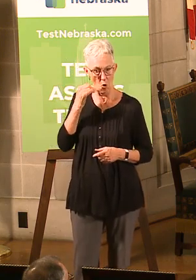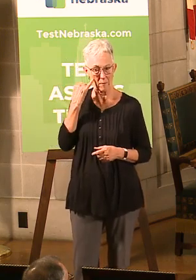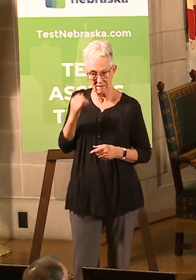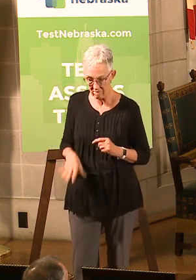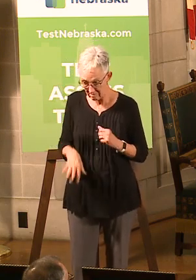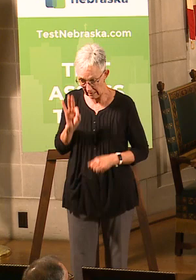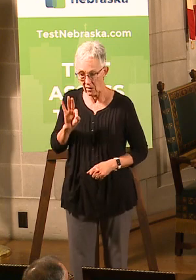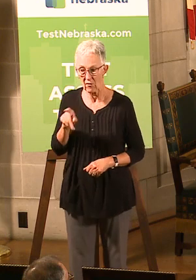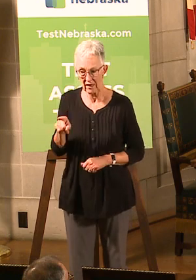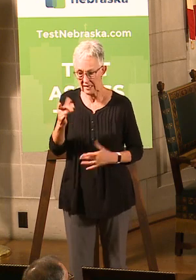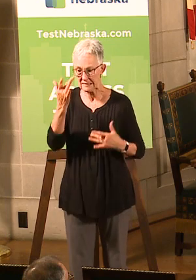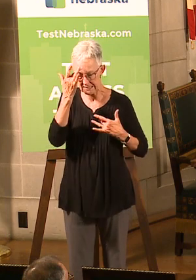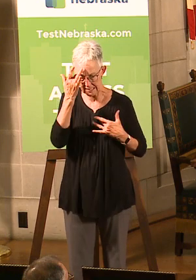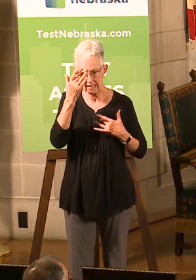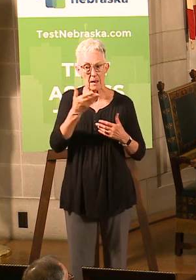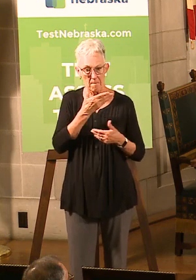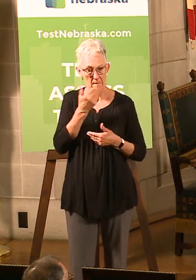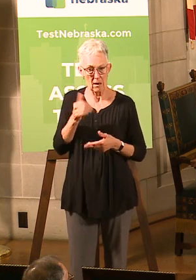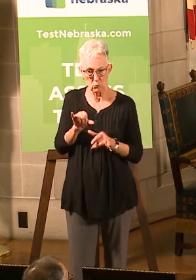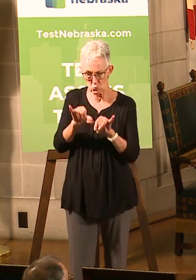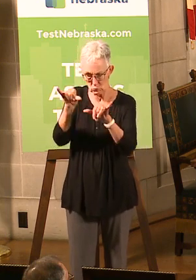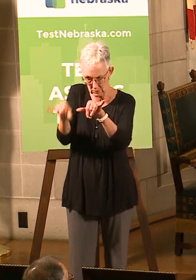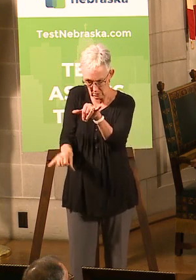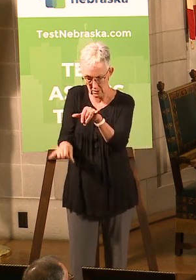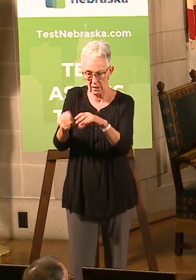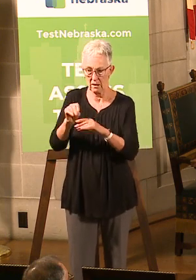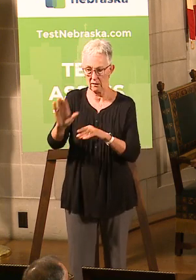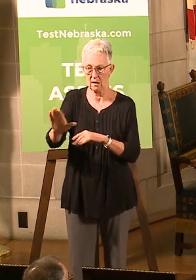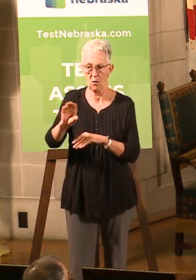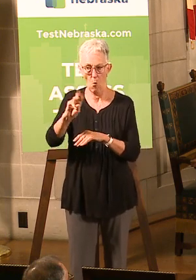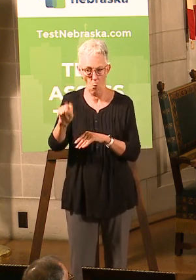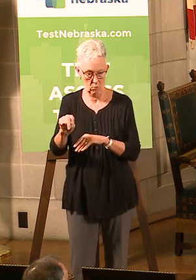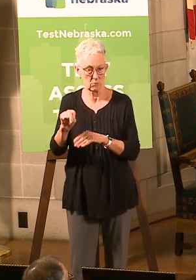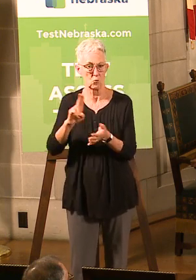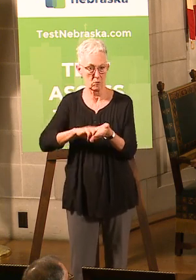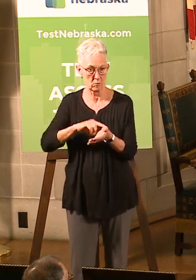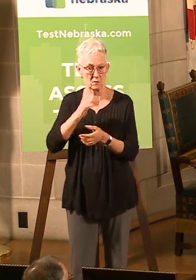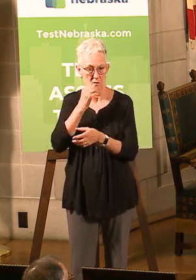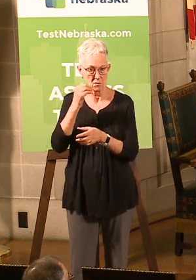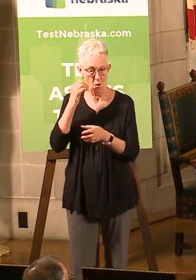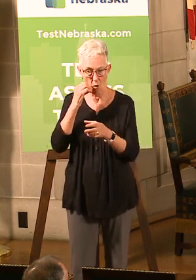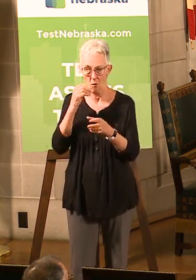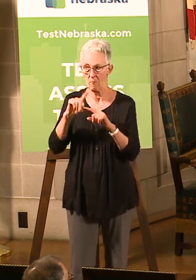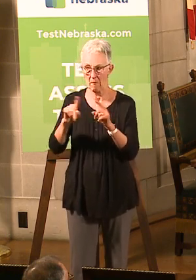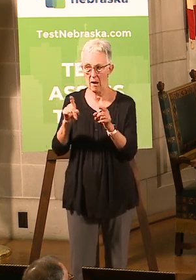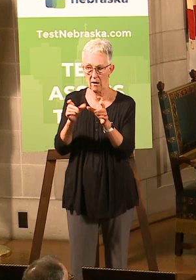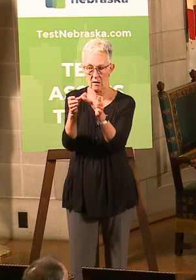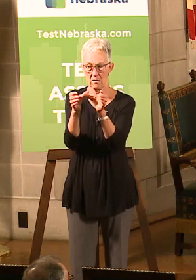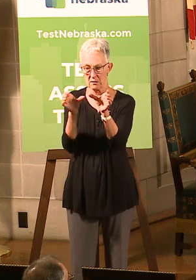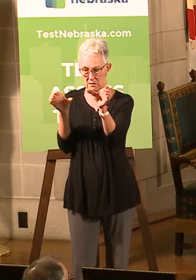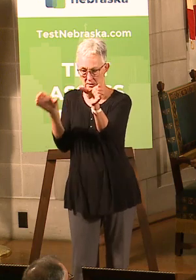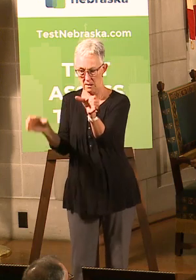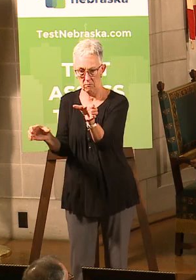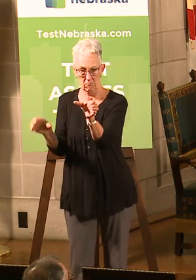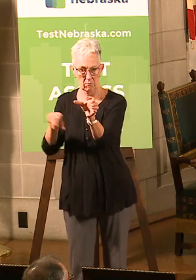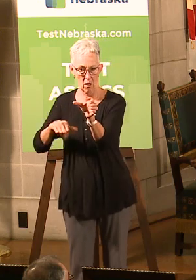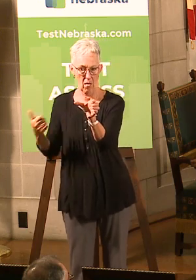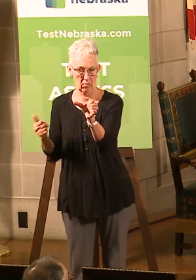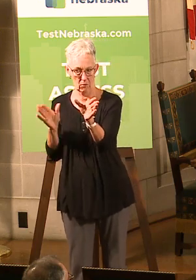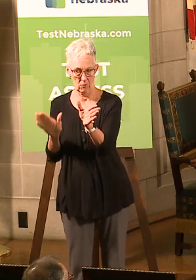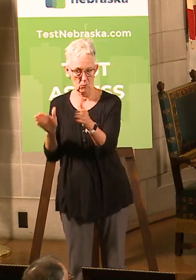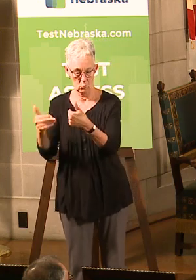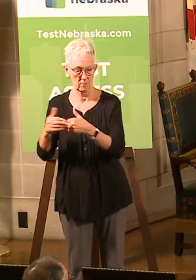again, I think that if you look at the results of our policy, you'll see that according to a report last week that was on John Hopkins'